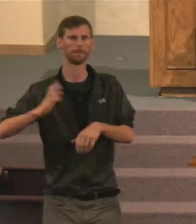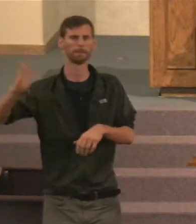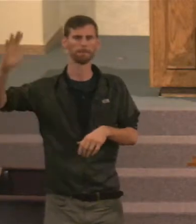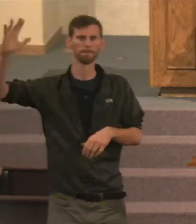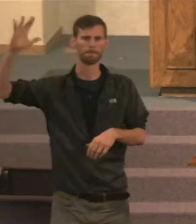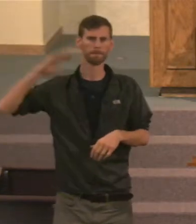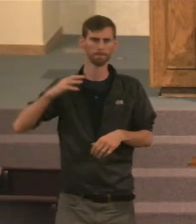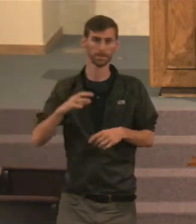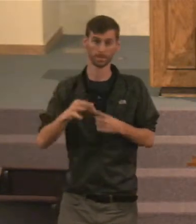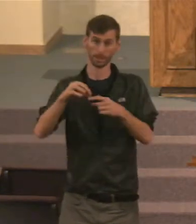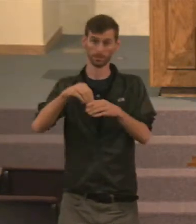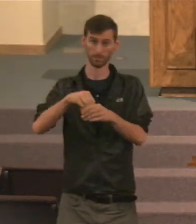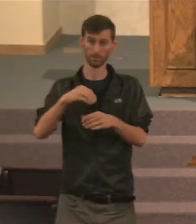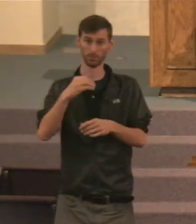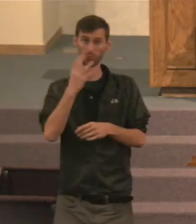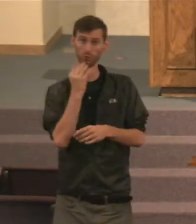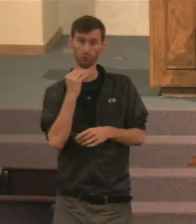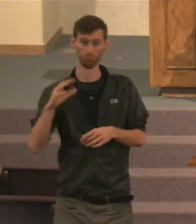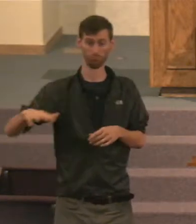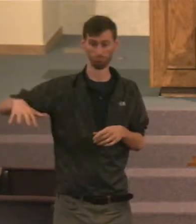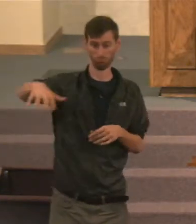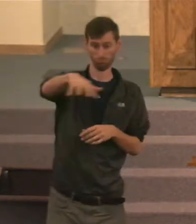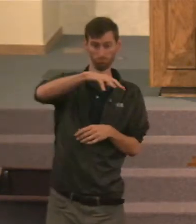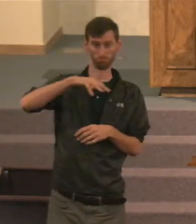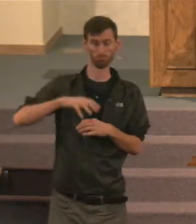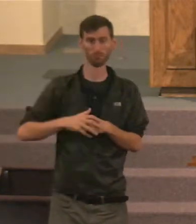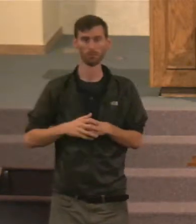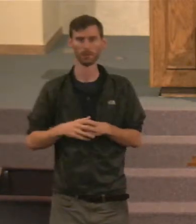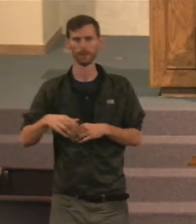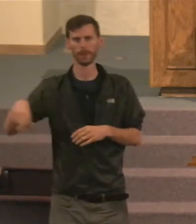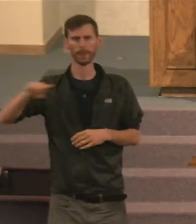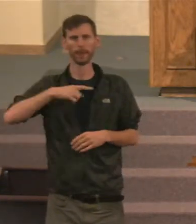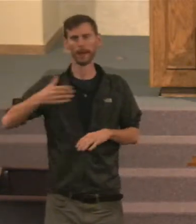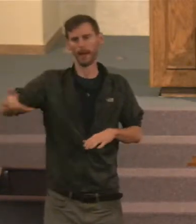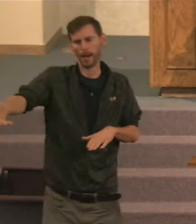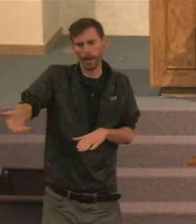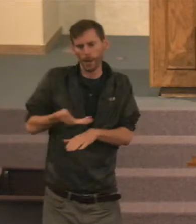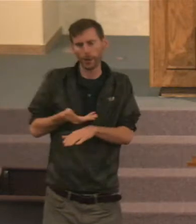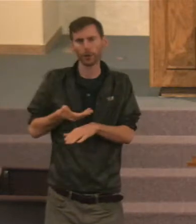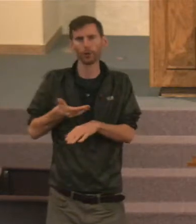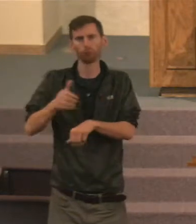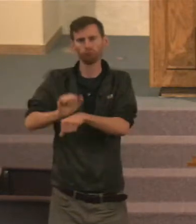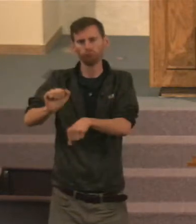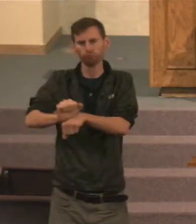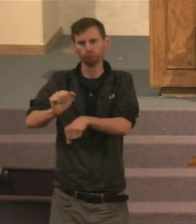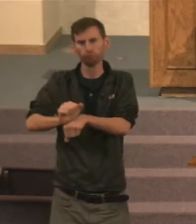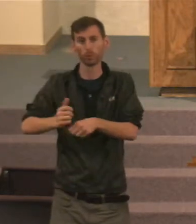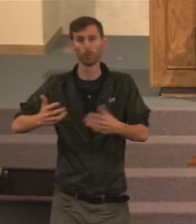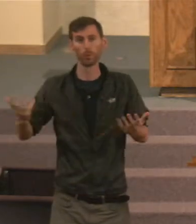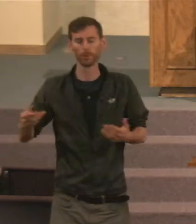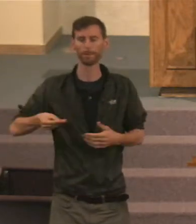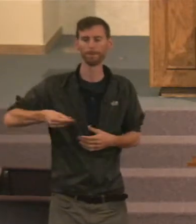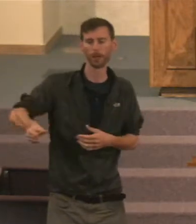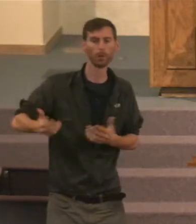they had professional mourners. Do you know what a professional mourner is?